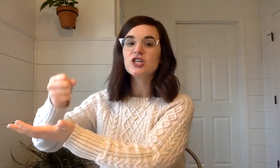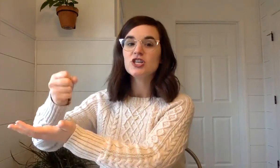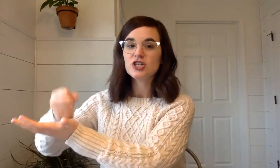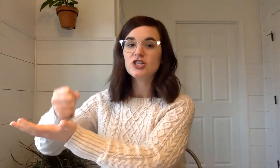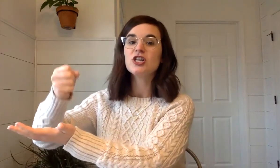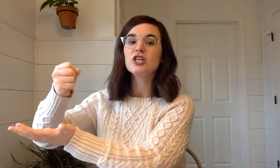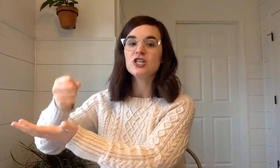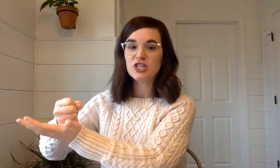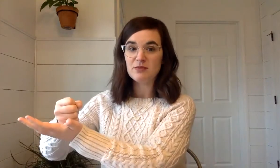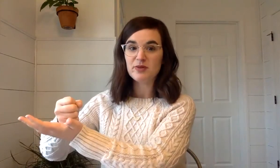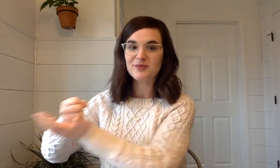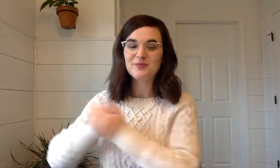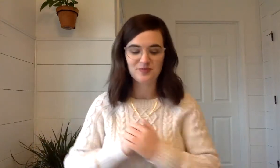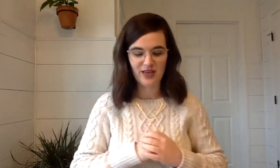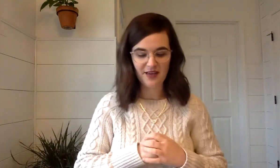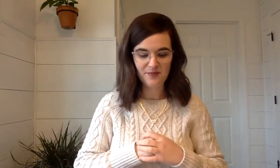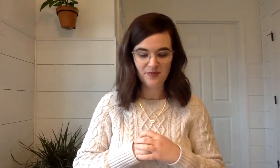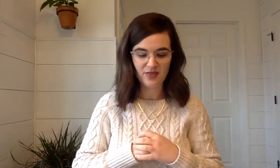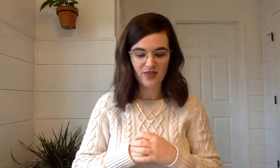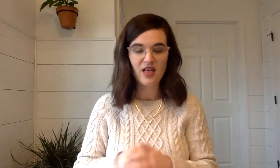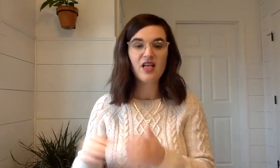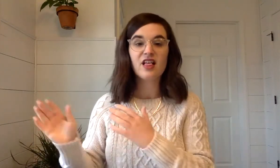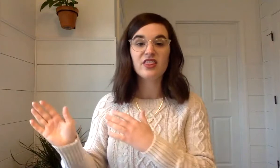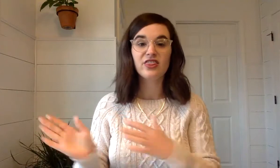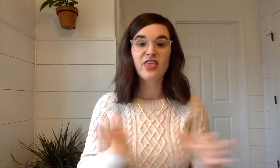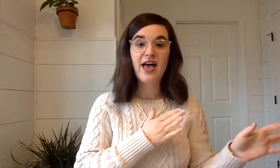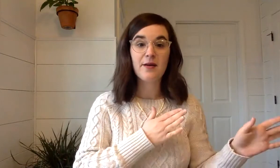Sheep. Sheep. Okay. Them.